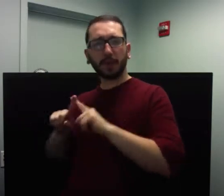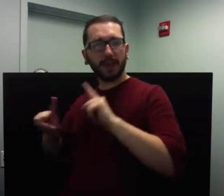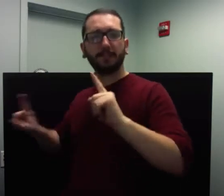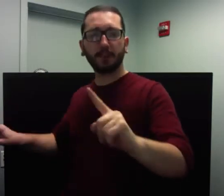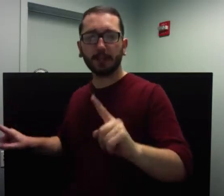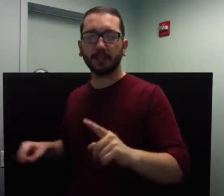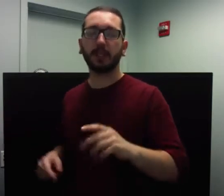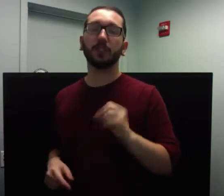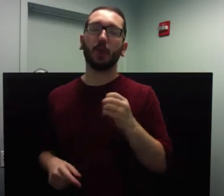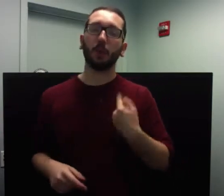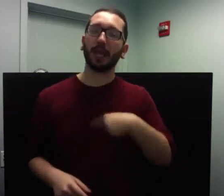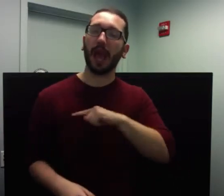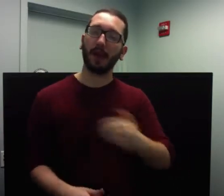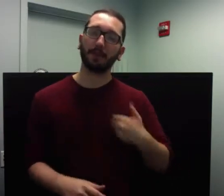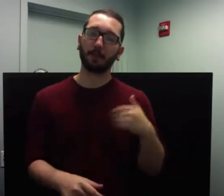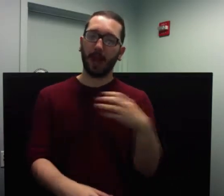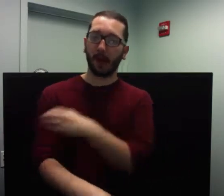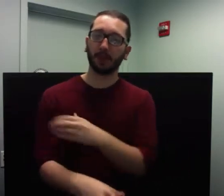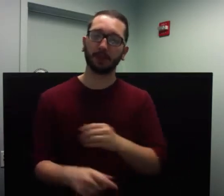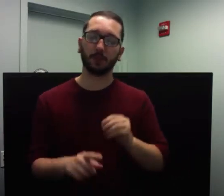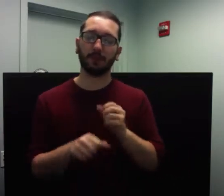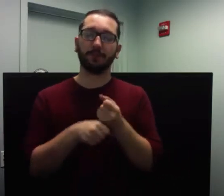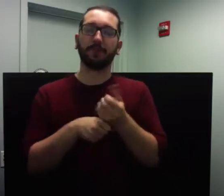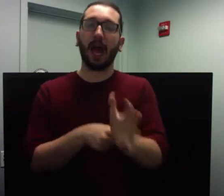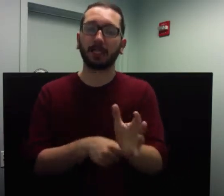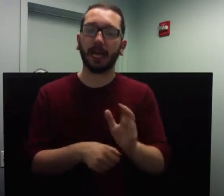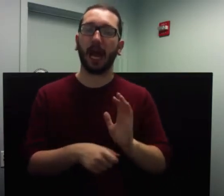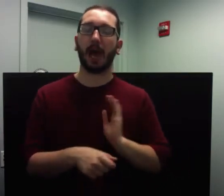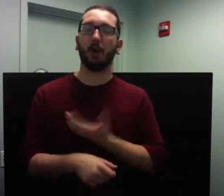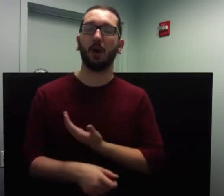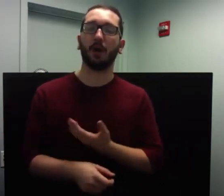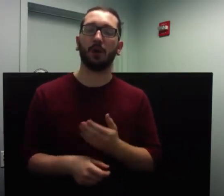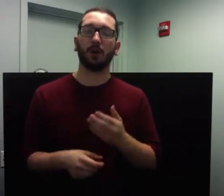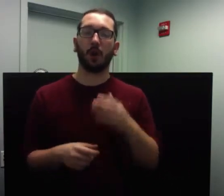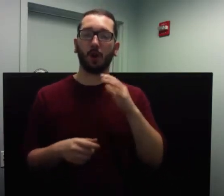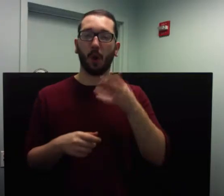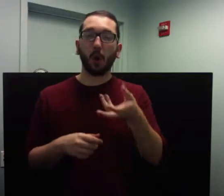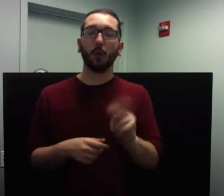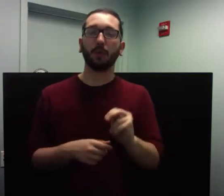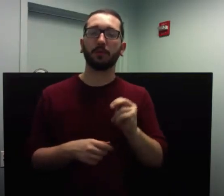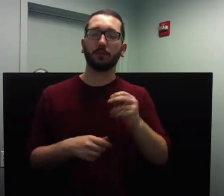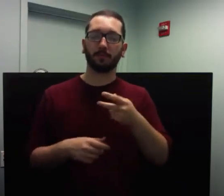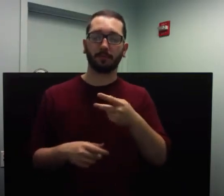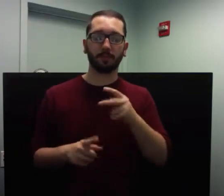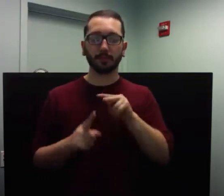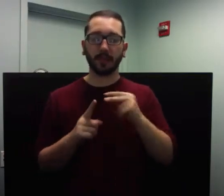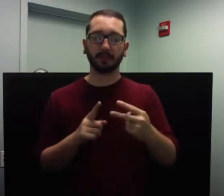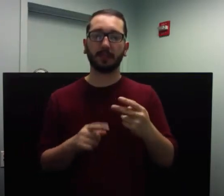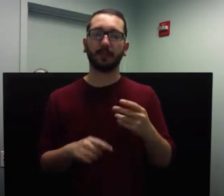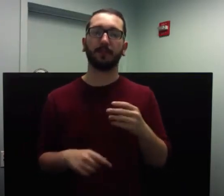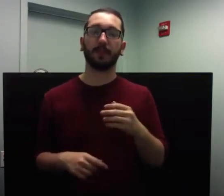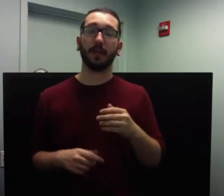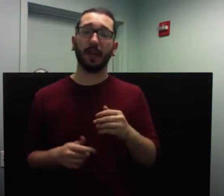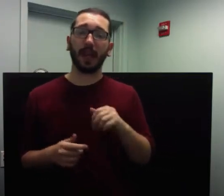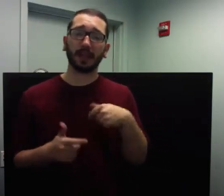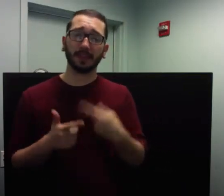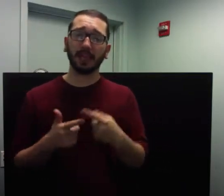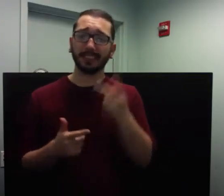perspective, and therefore our internal experience of external events. We've all heard about positive